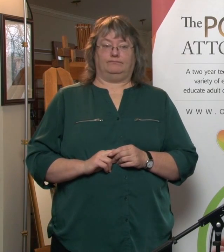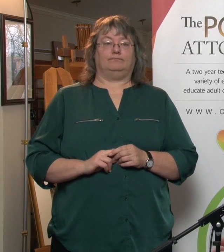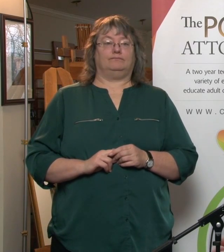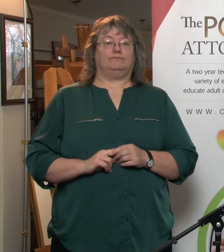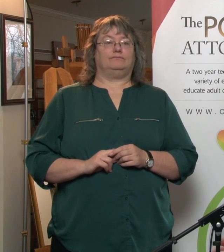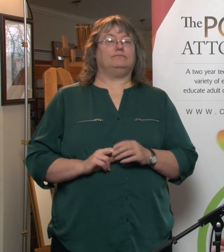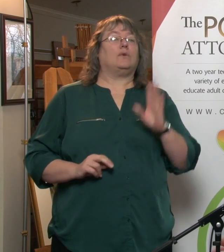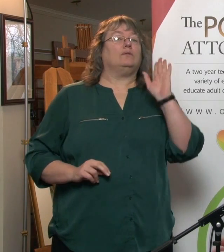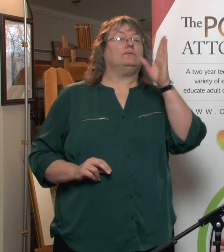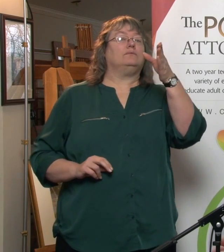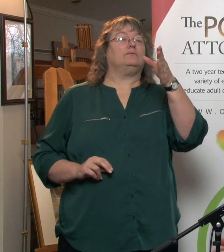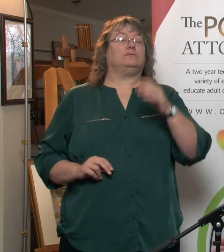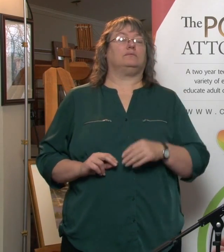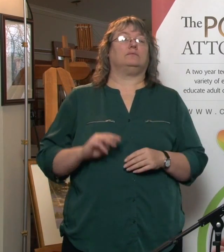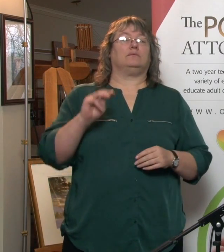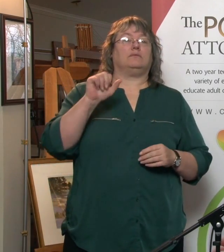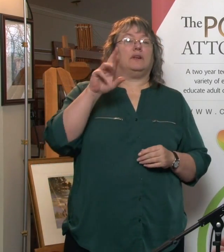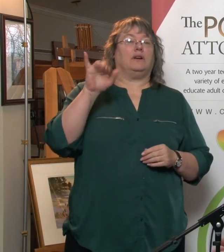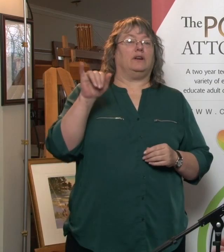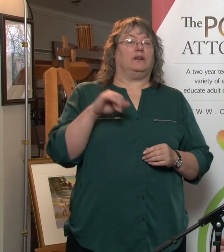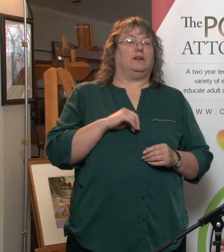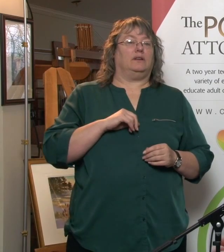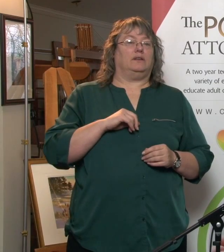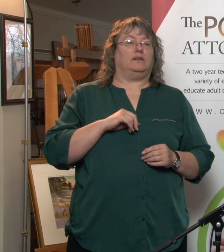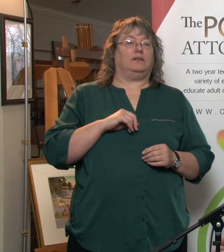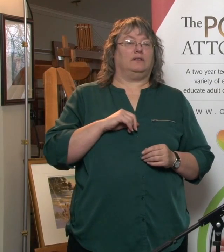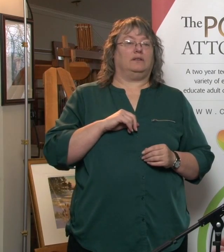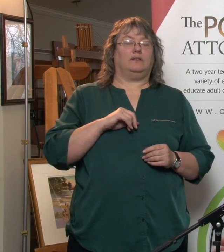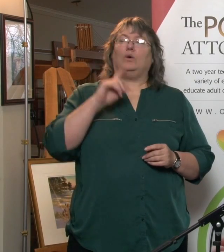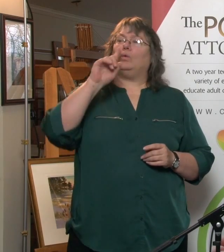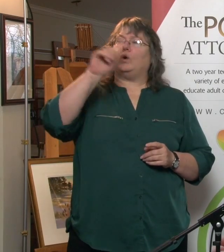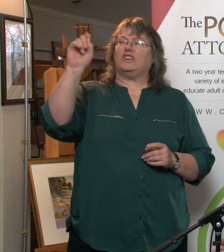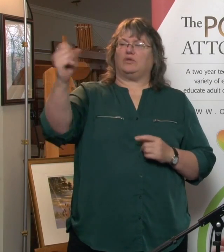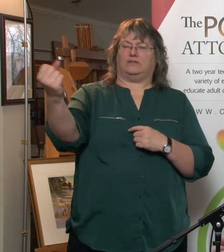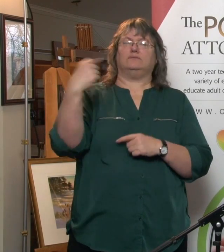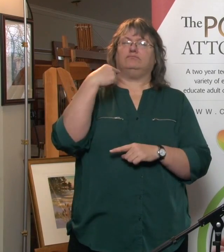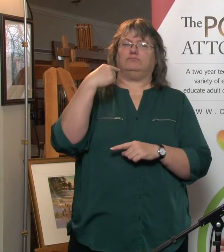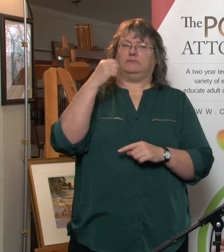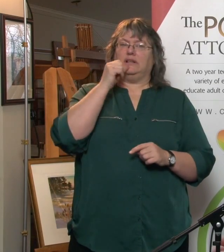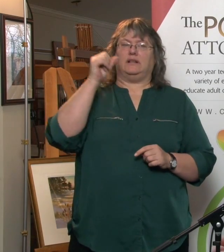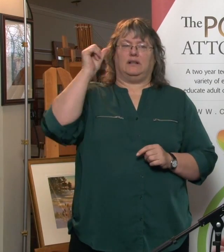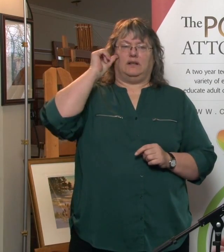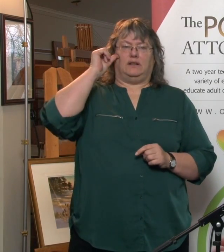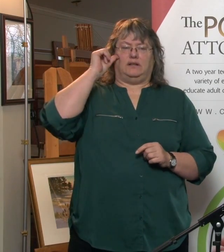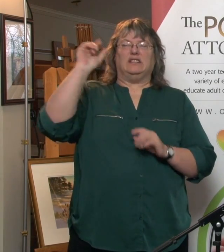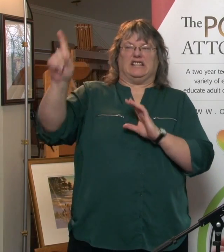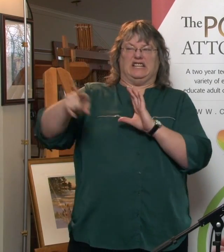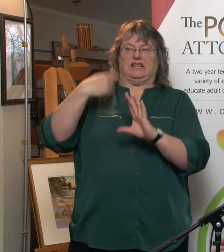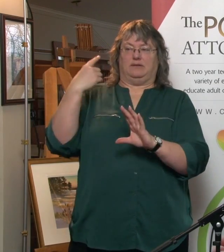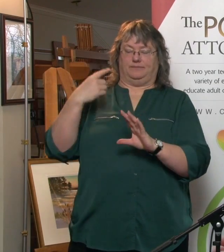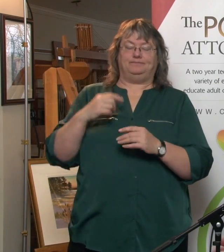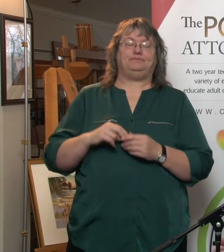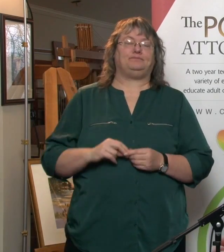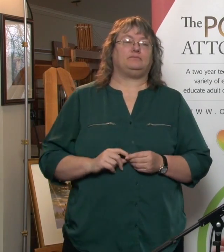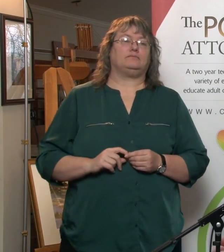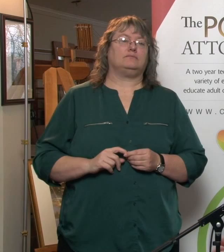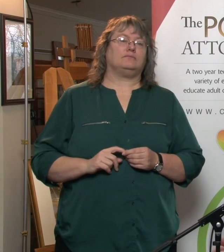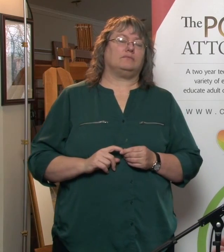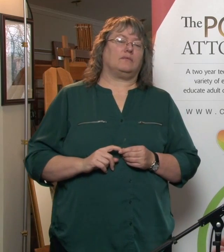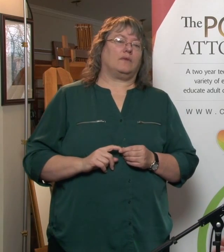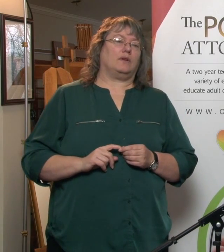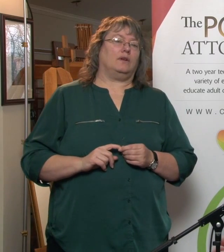Okay. Well, that was, yes, Mary. One question that I received yesterday on the email, and the question was basically,